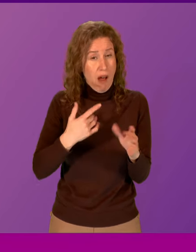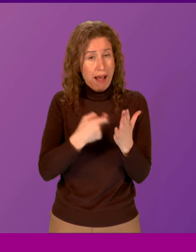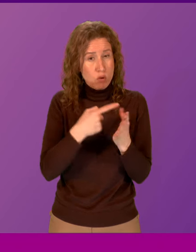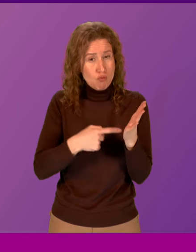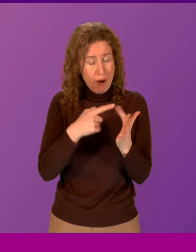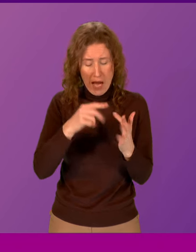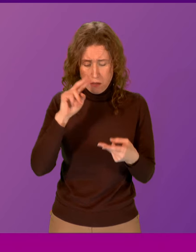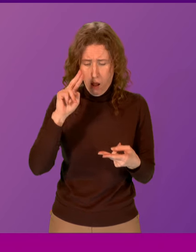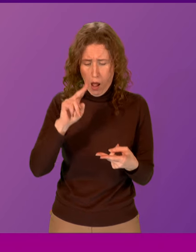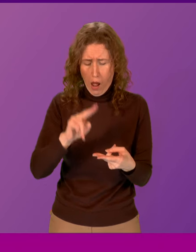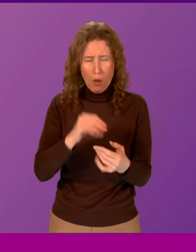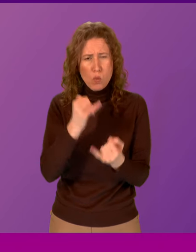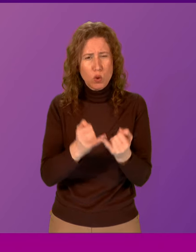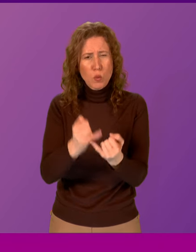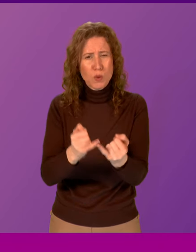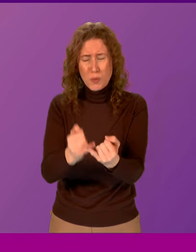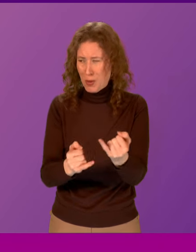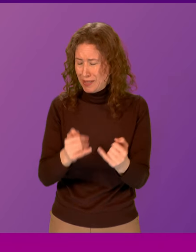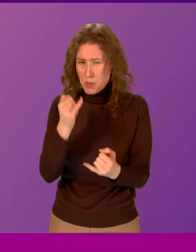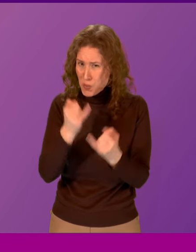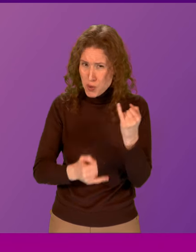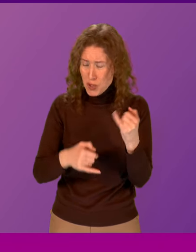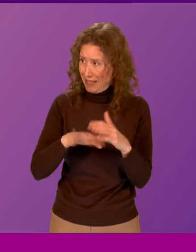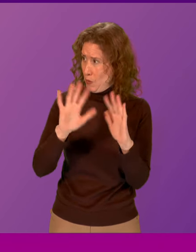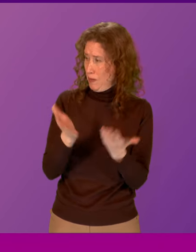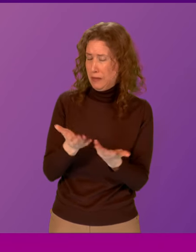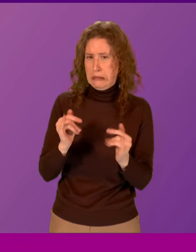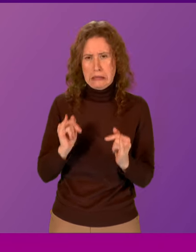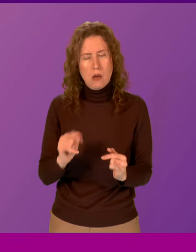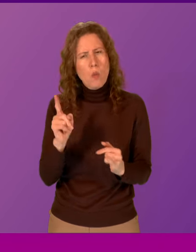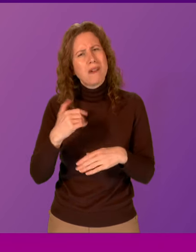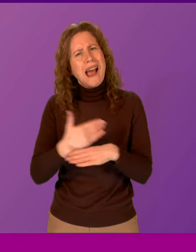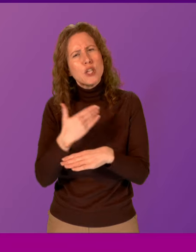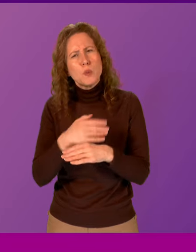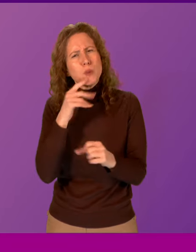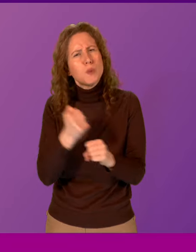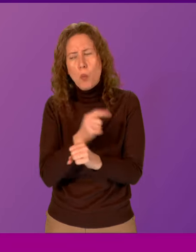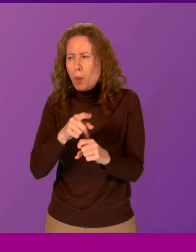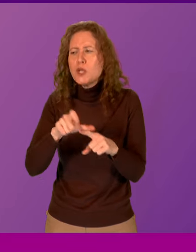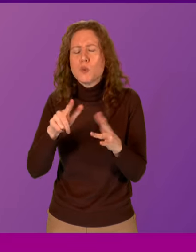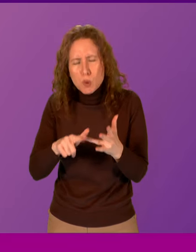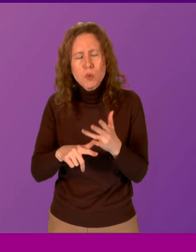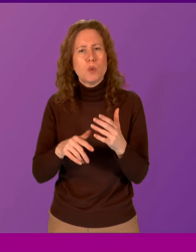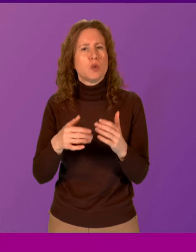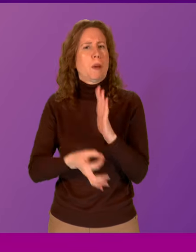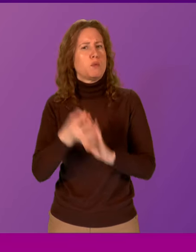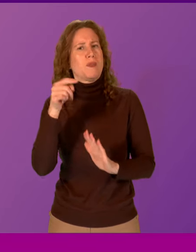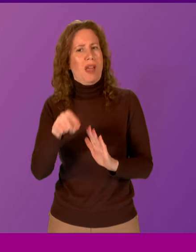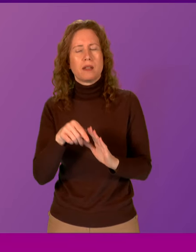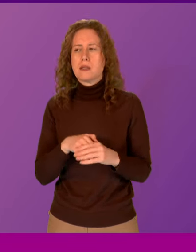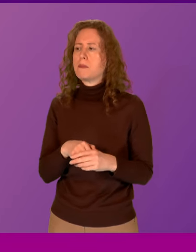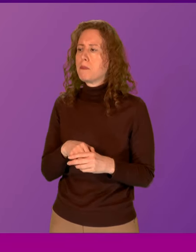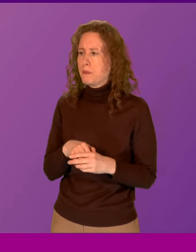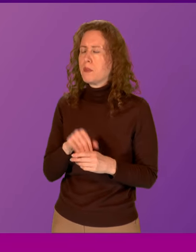deteriorate to some of the lowest in the developed world. And what action will you take to resolve this? Always through the chair, please.